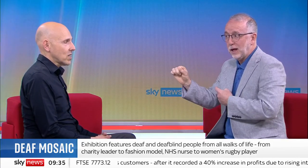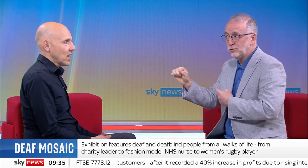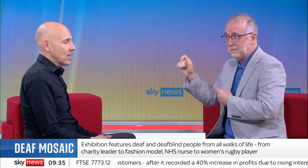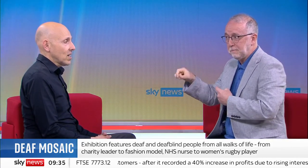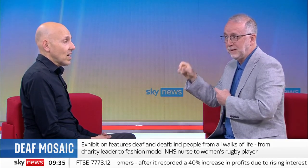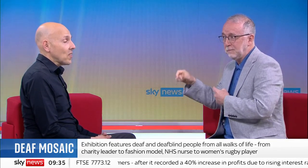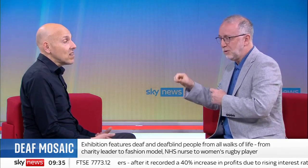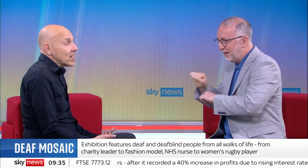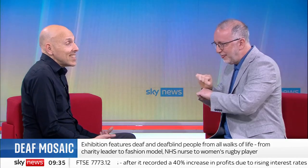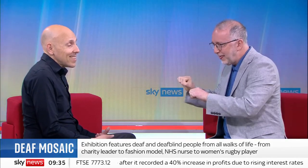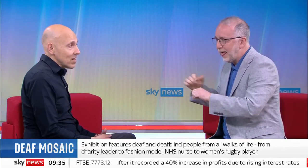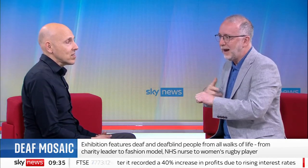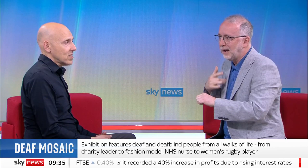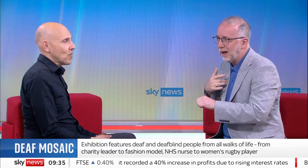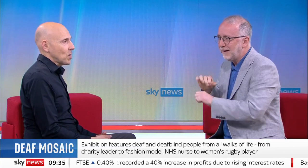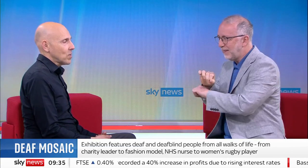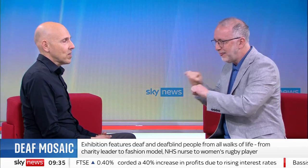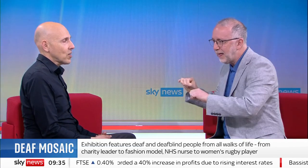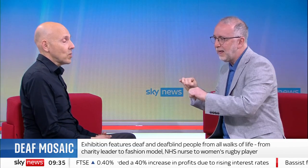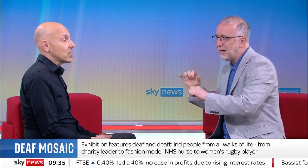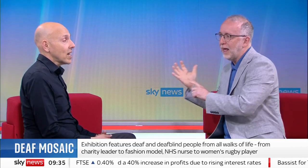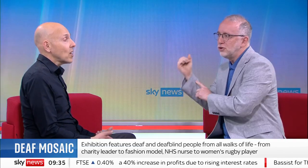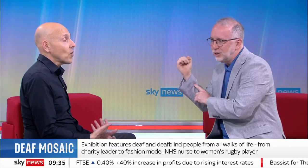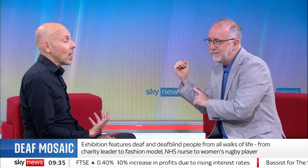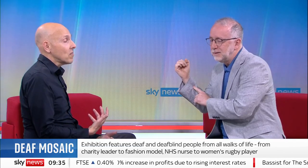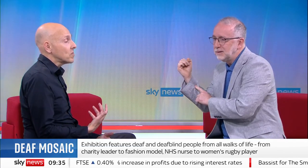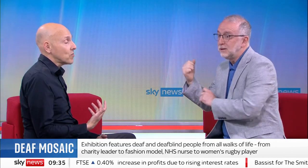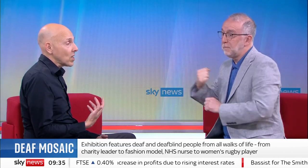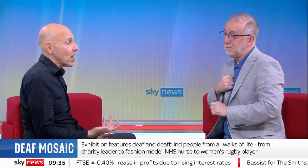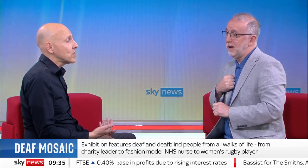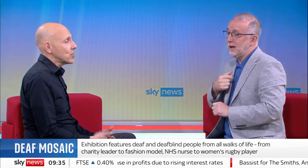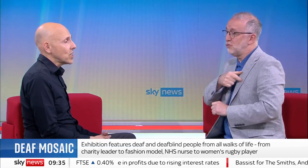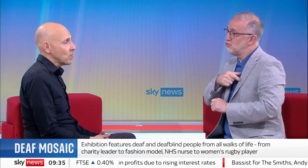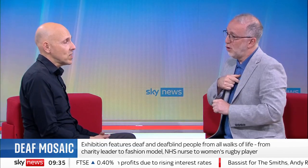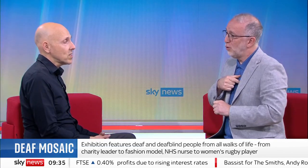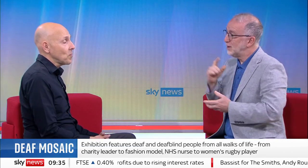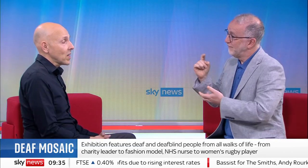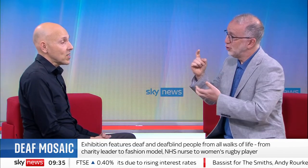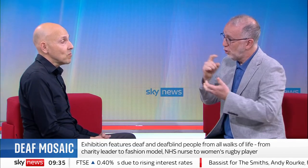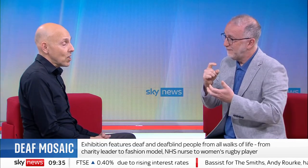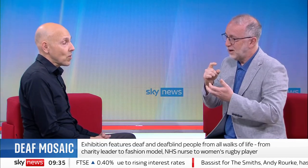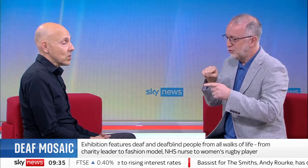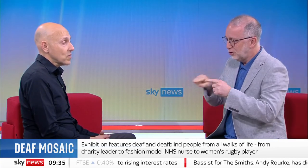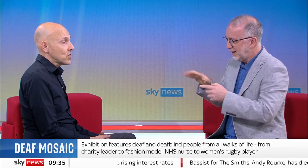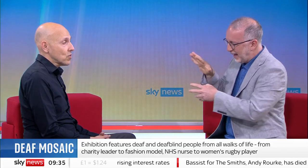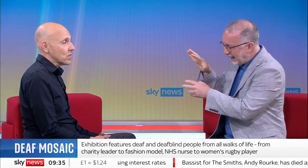And there are 90,000 deaf people in the community who have different lives and achievements. And so my role as a photographer